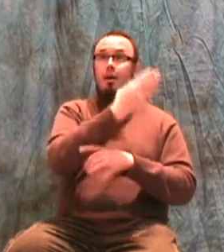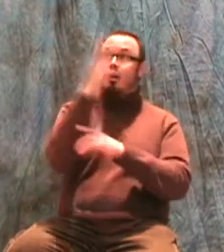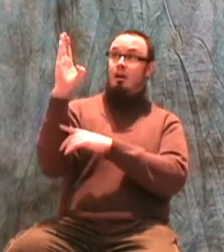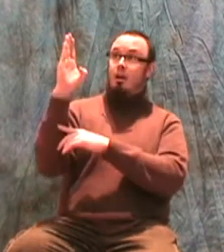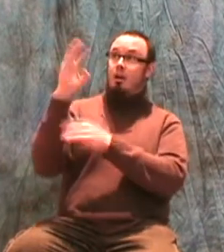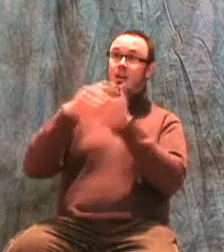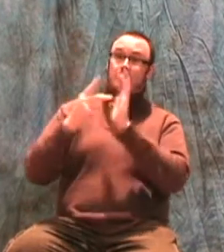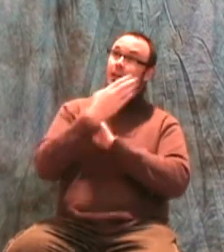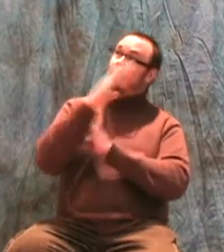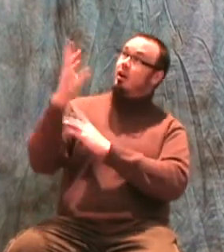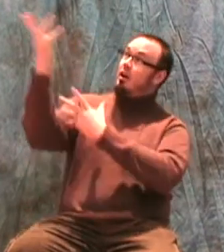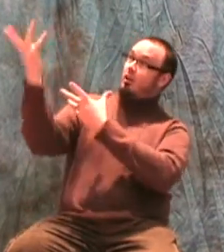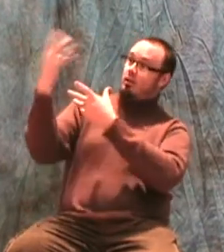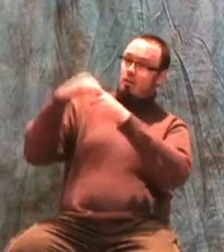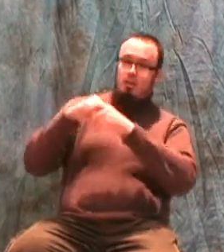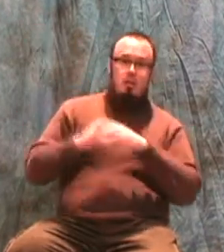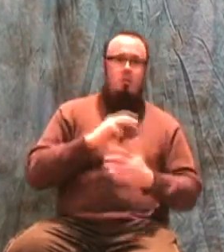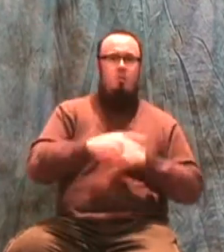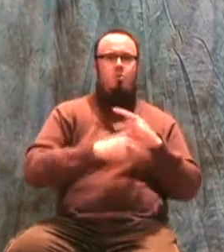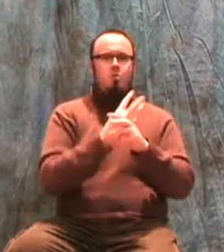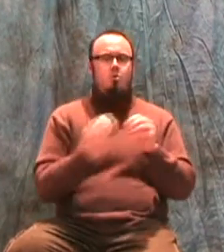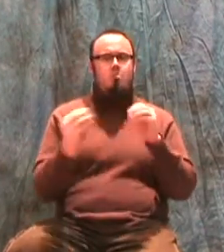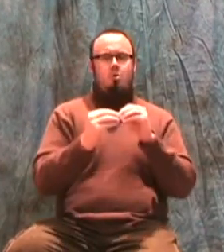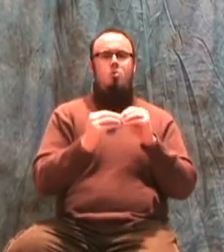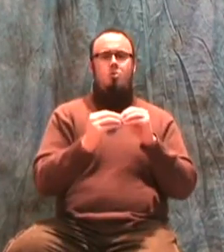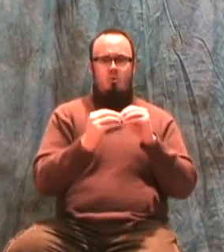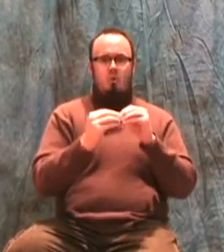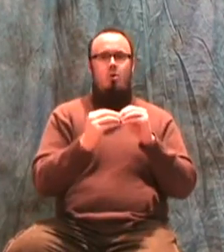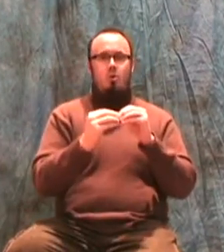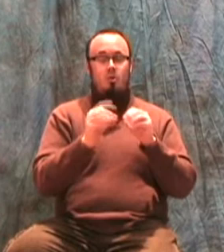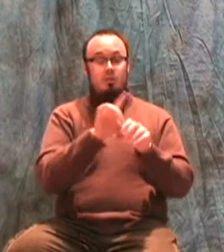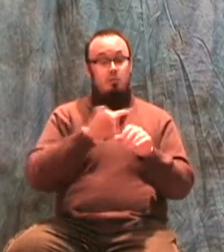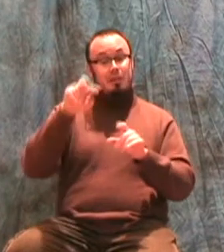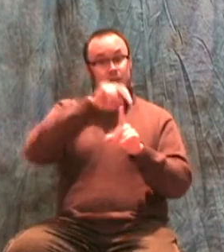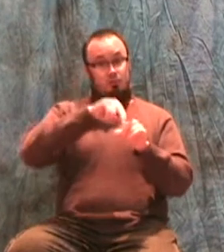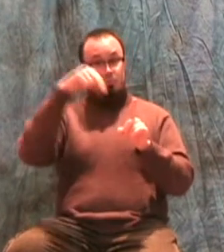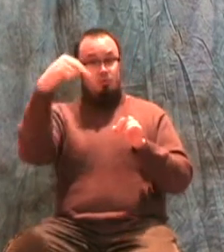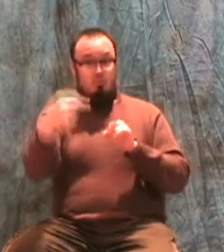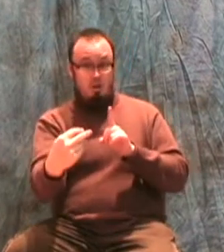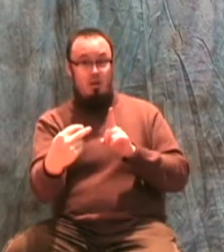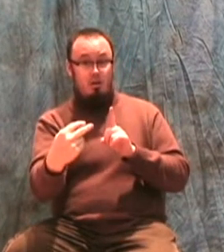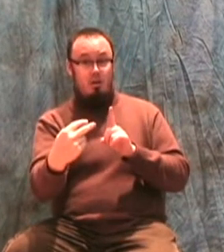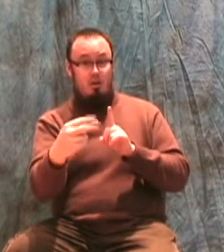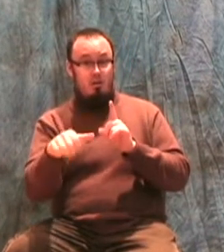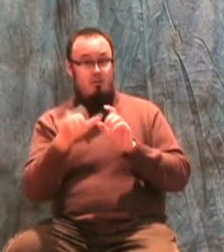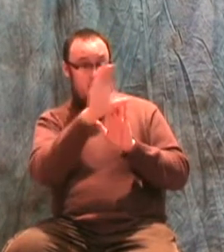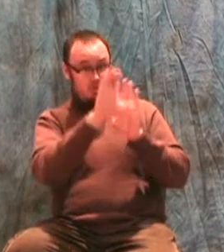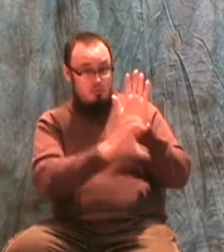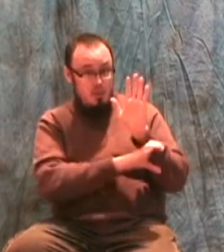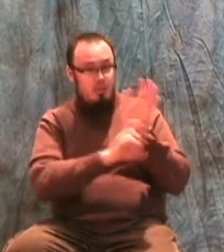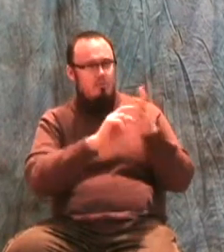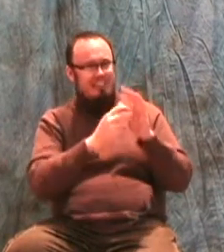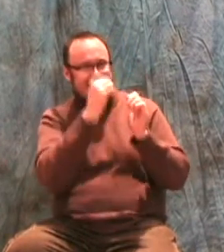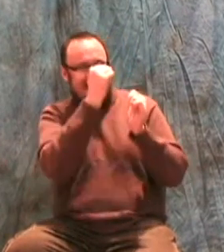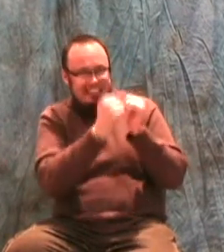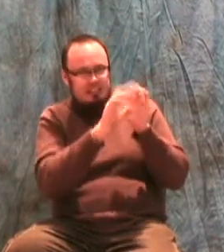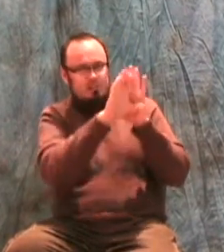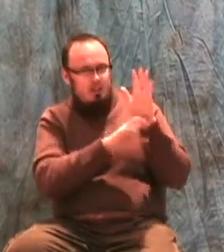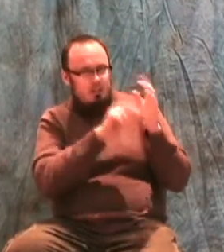into the world The spiritual perspective on the commandments is to look at each one as a way of